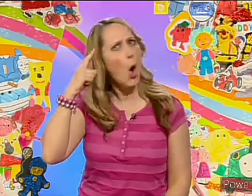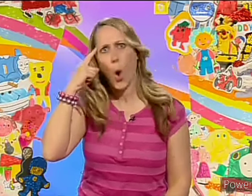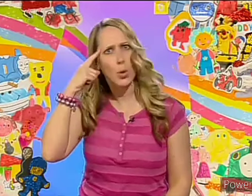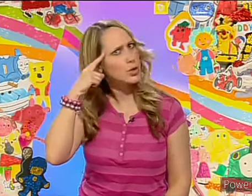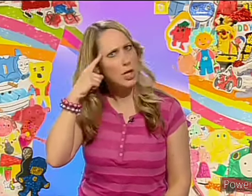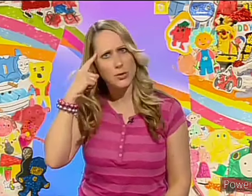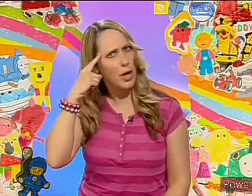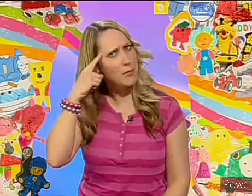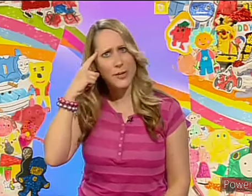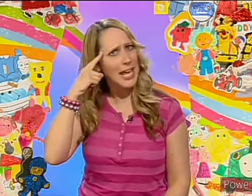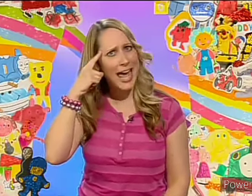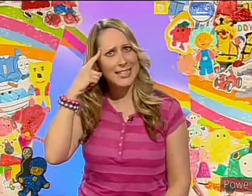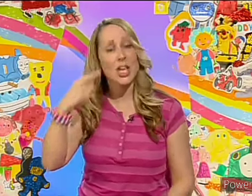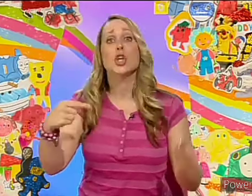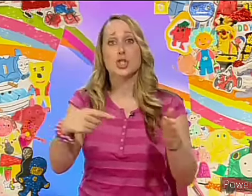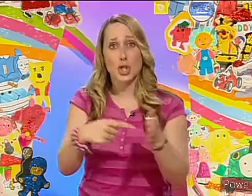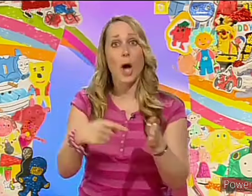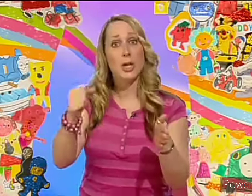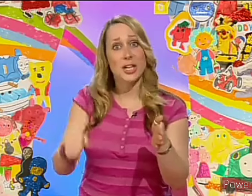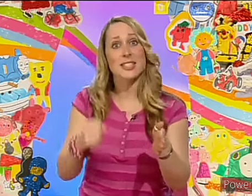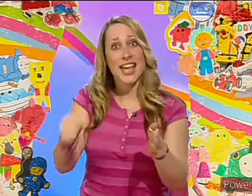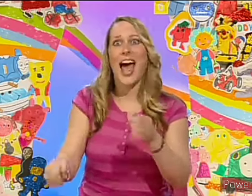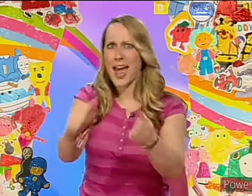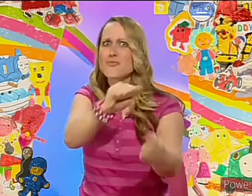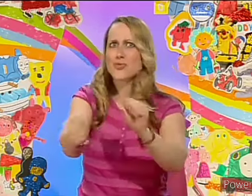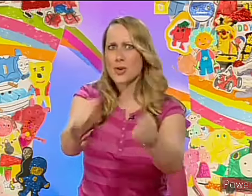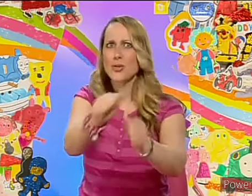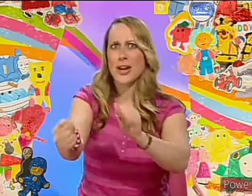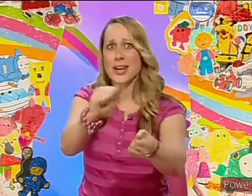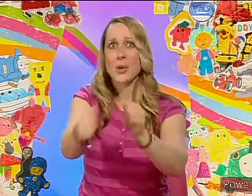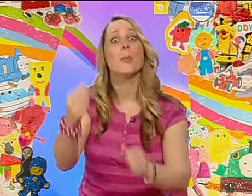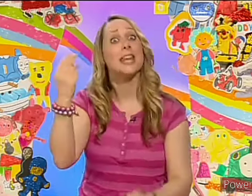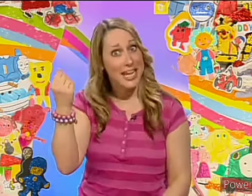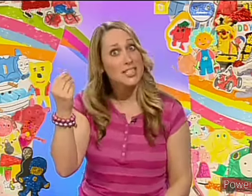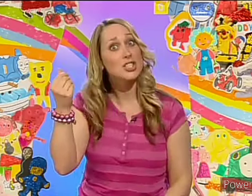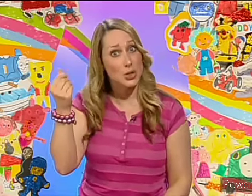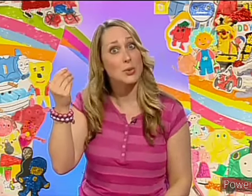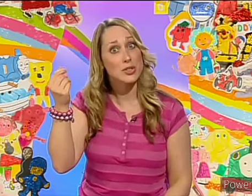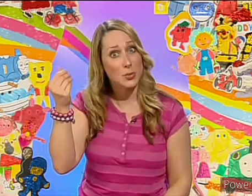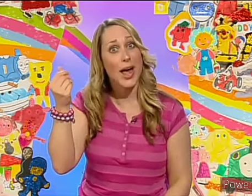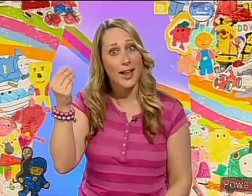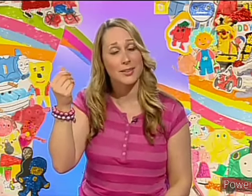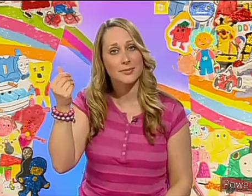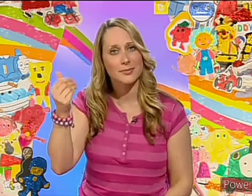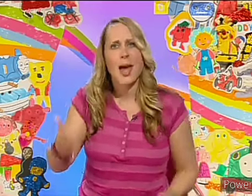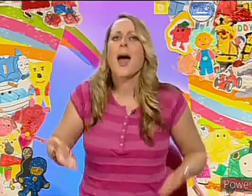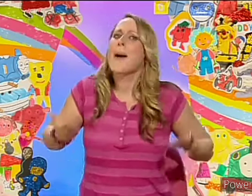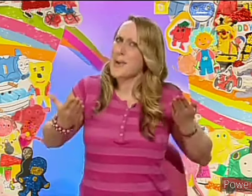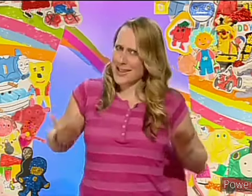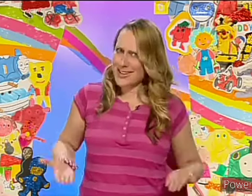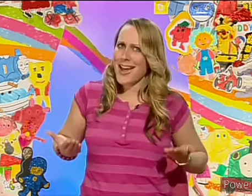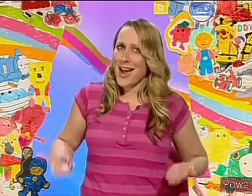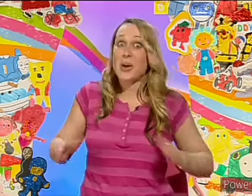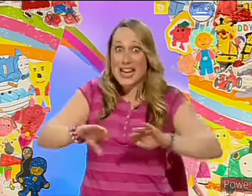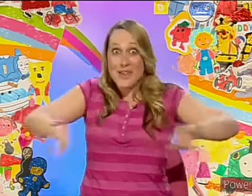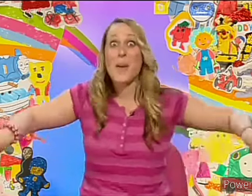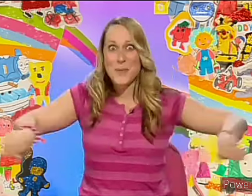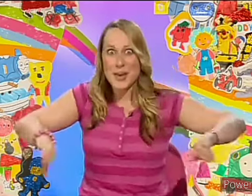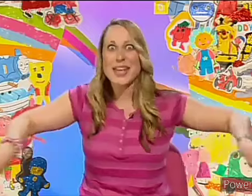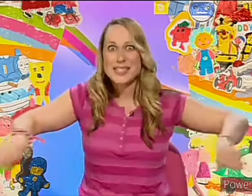Also don't forget Thomas and Rory will be here soon as well. But now clear a big